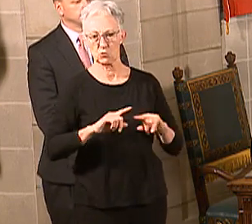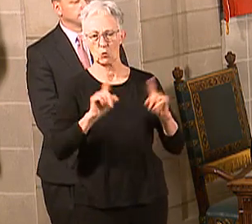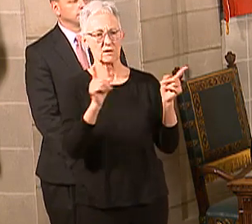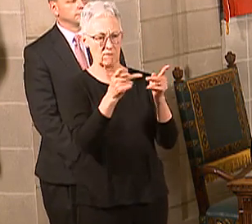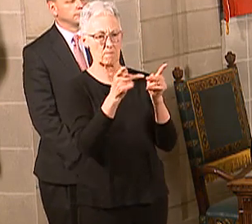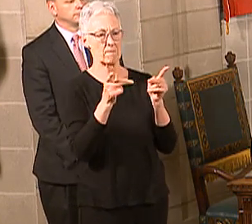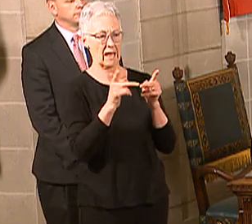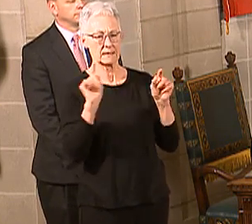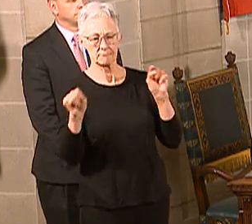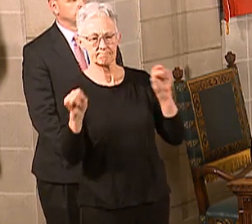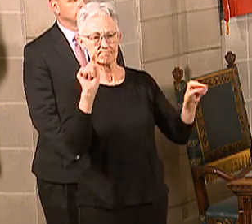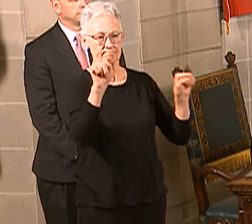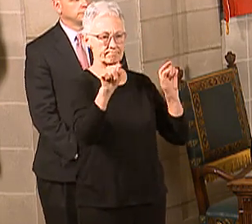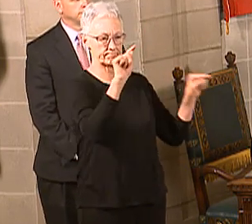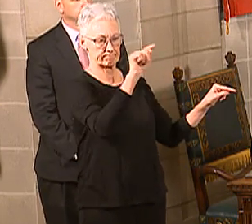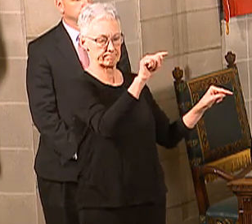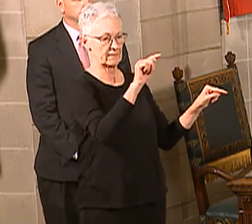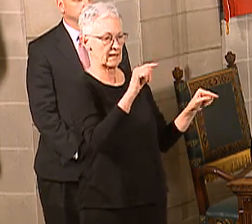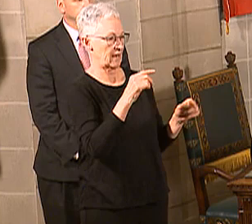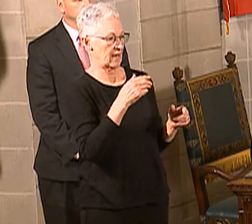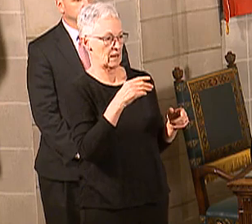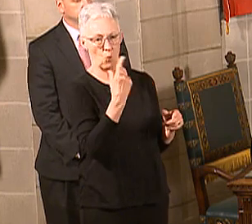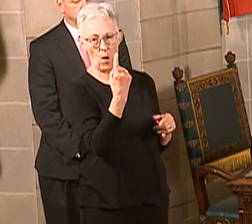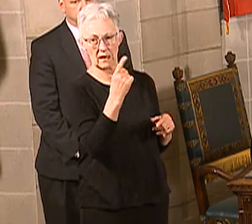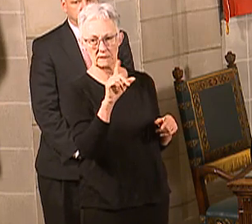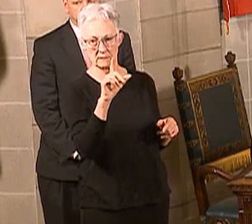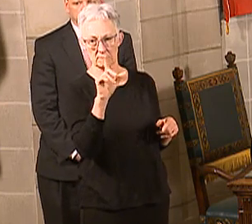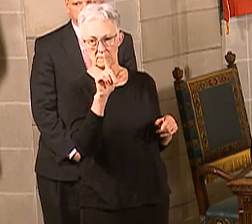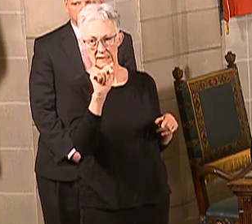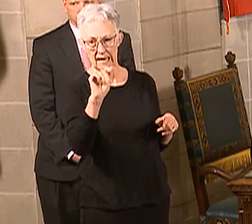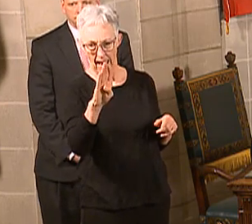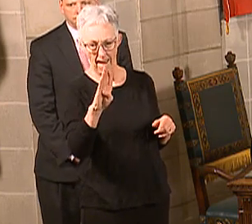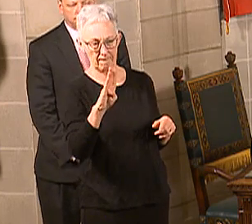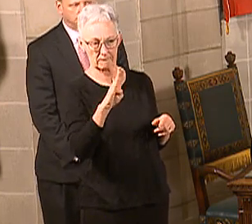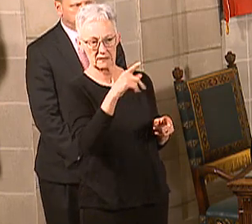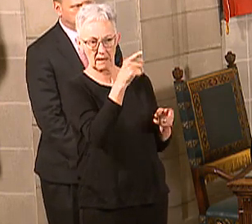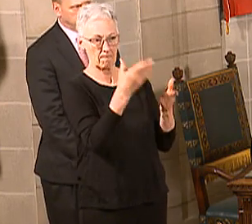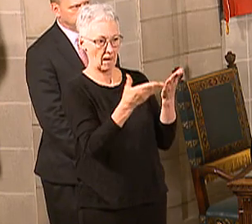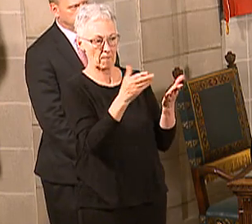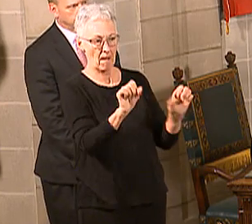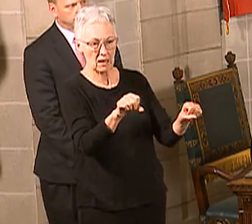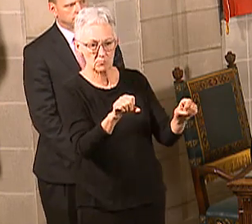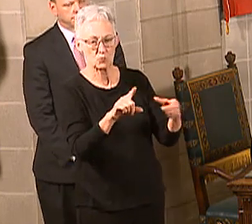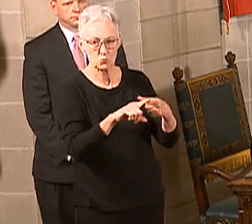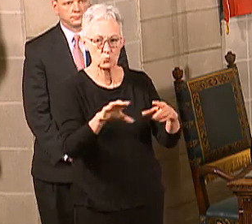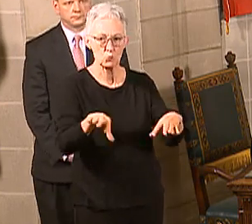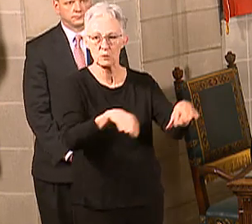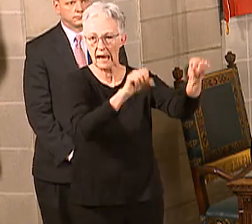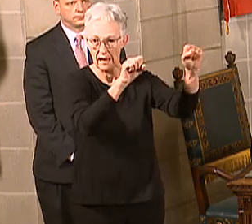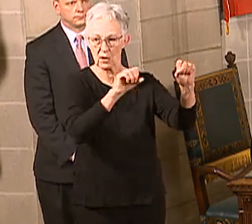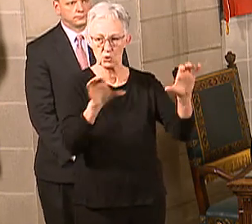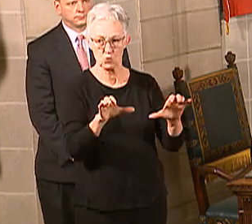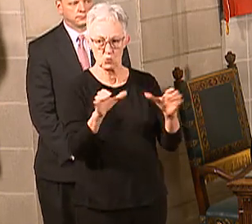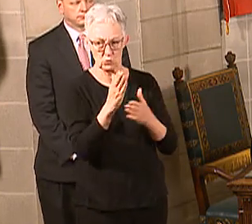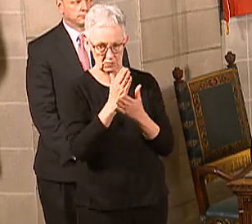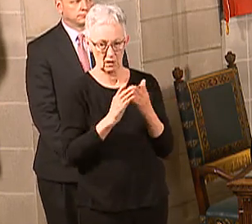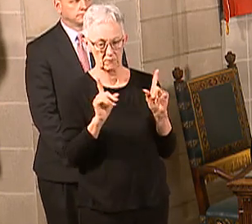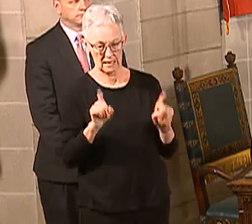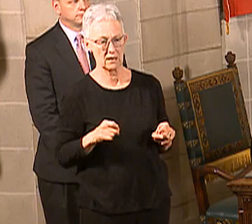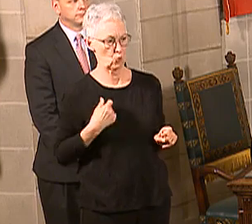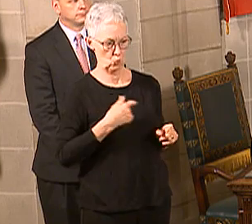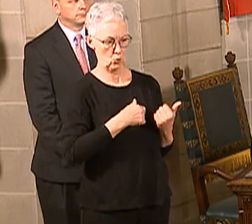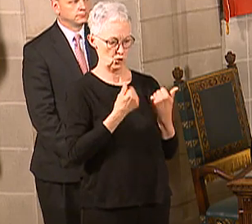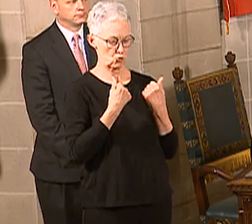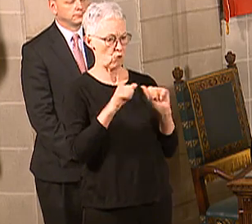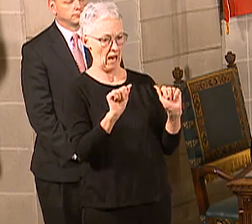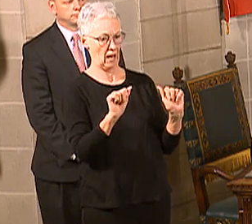The president has talked about one throughout laboratories that would allow us to expand. So there's a number of different channels we're looking at to be able to do that. We certainly want to be able